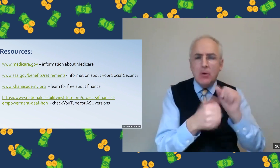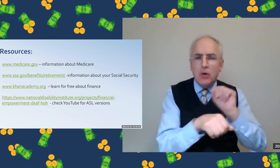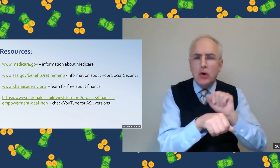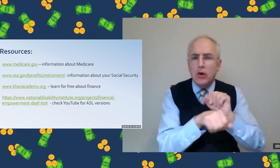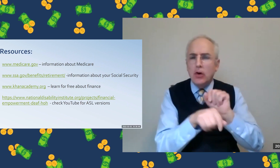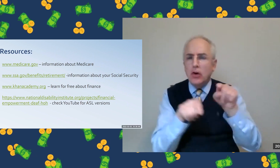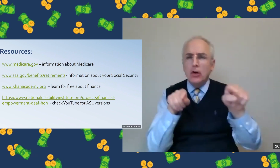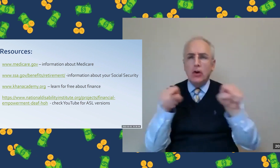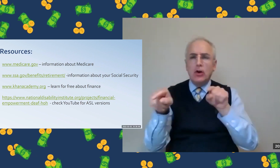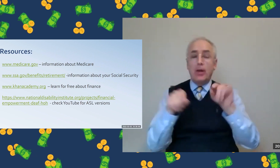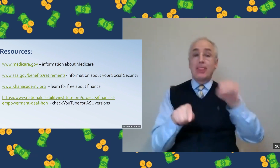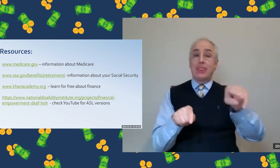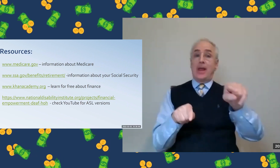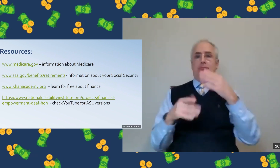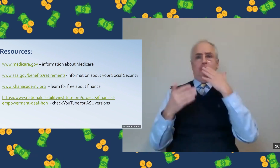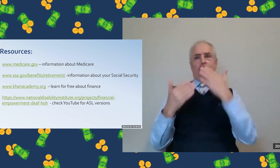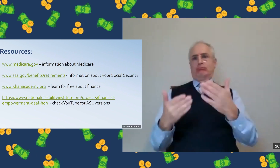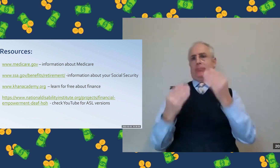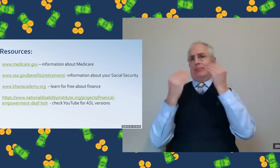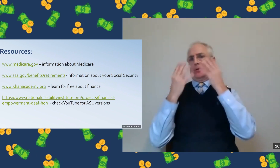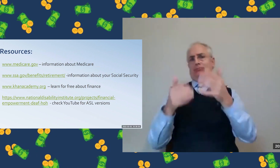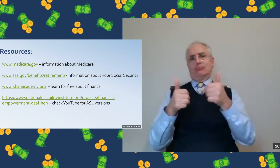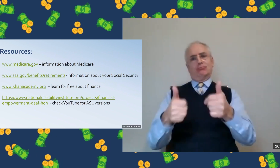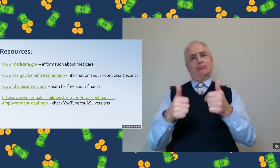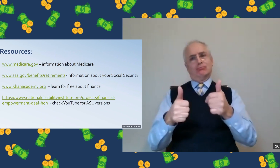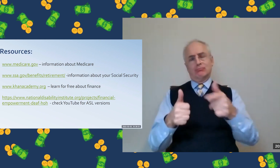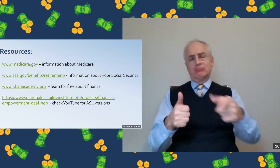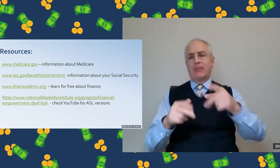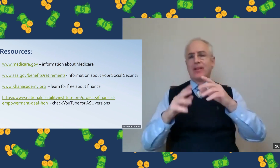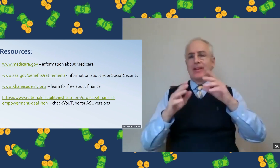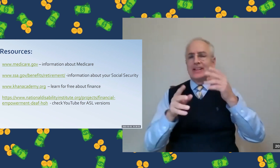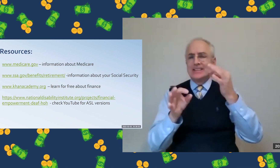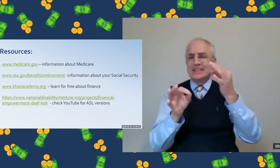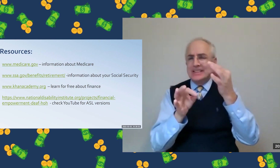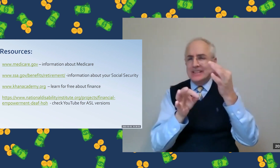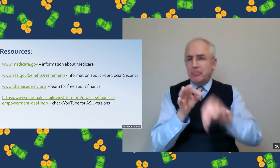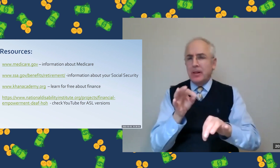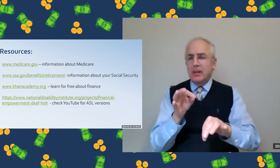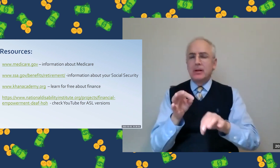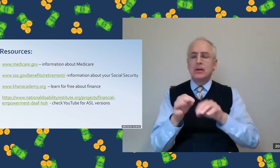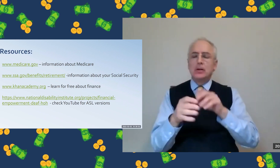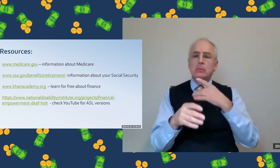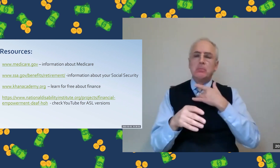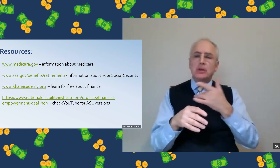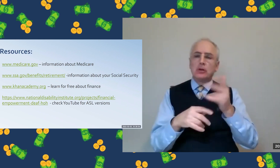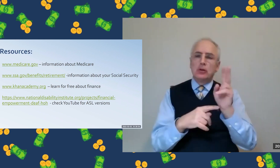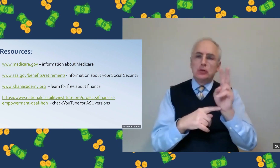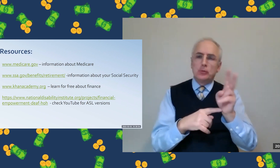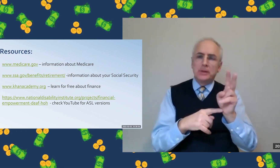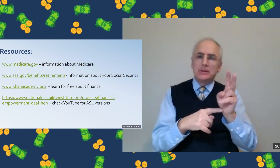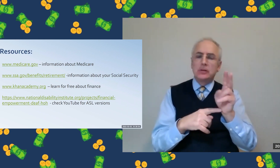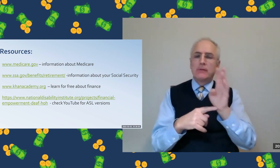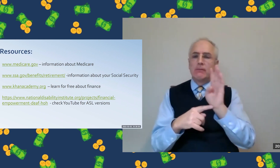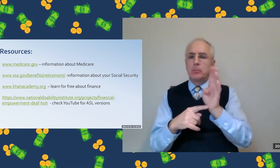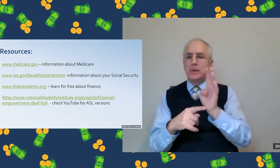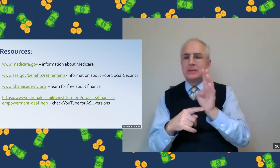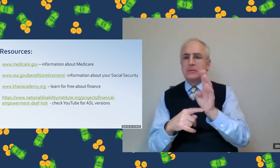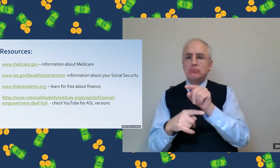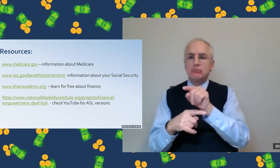about stocks and bonds and how all of those work. So there's a lot of great information. And they keep things pretty simple. You know, there are